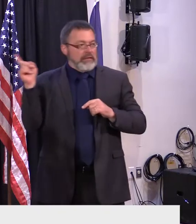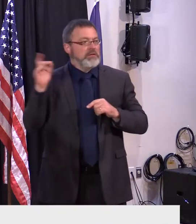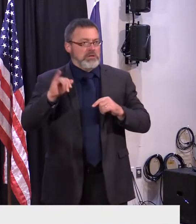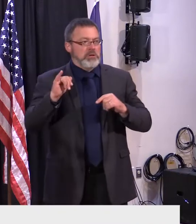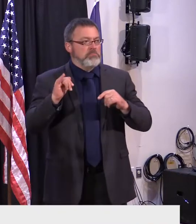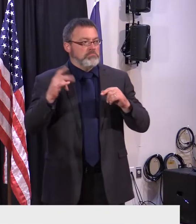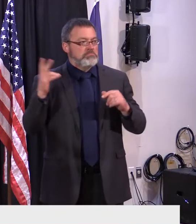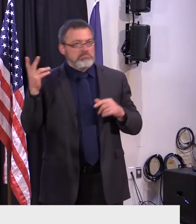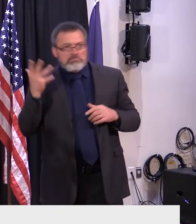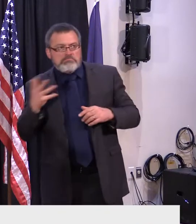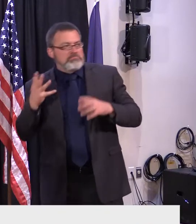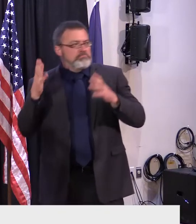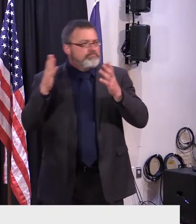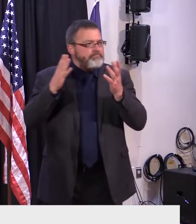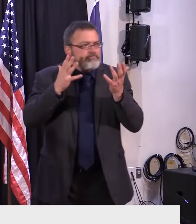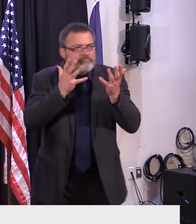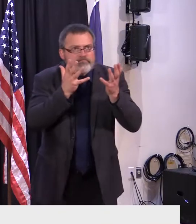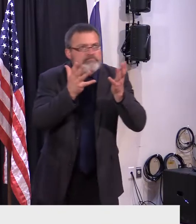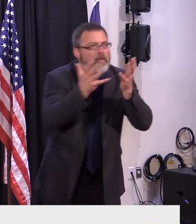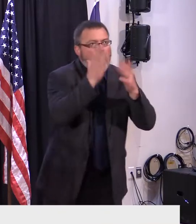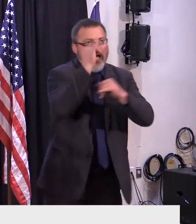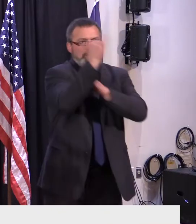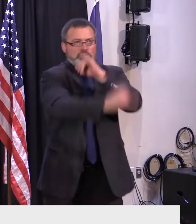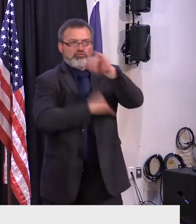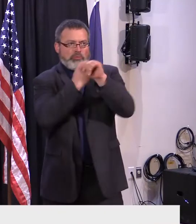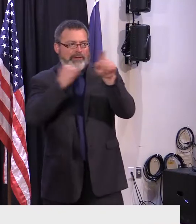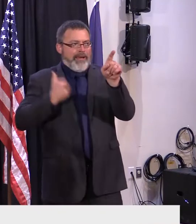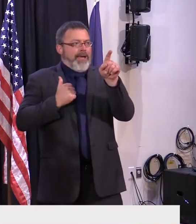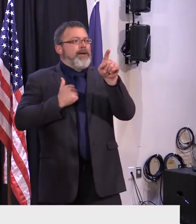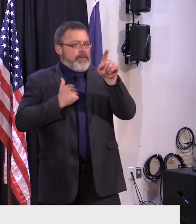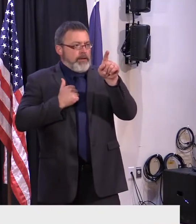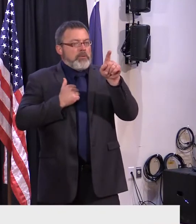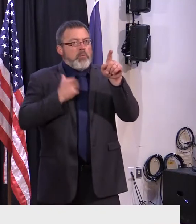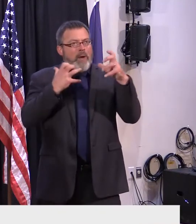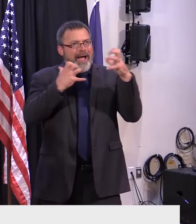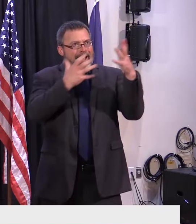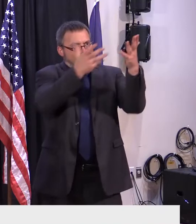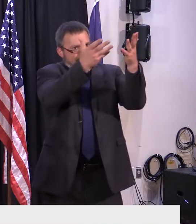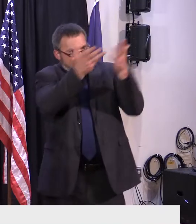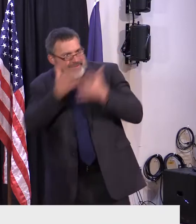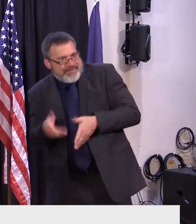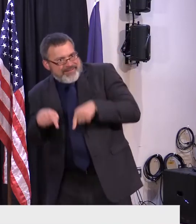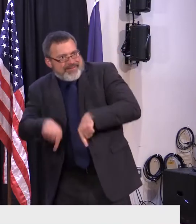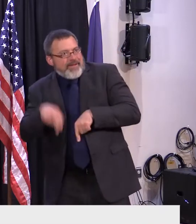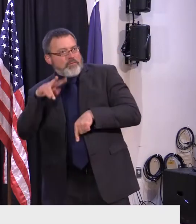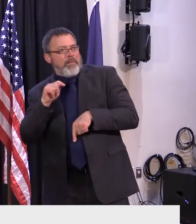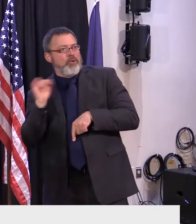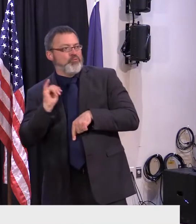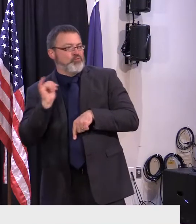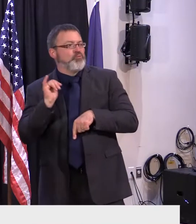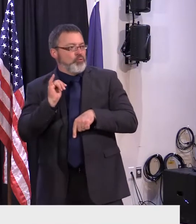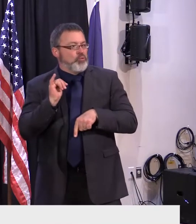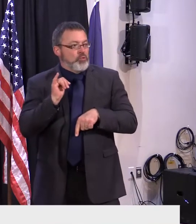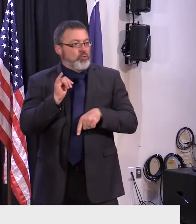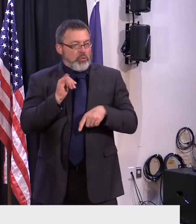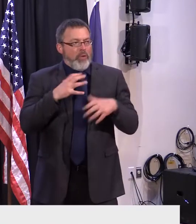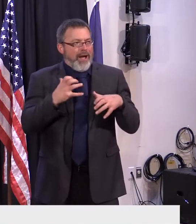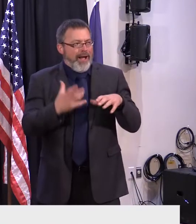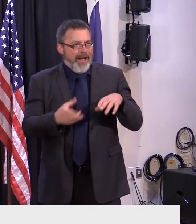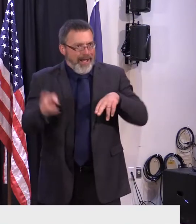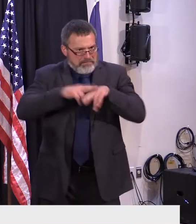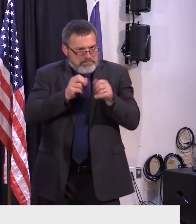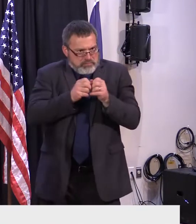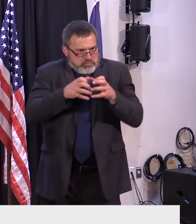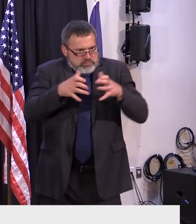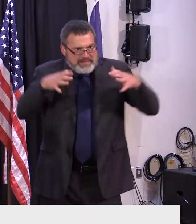international companies who have an interest in entering into or bolstering their U.S. market presence. We also